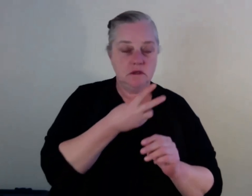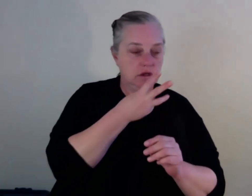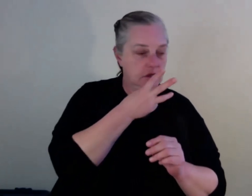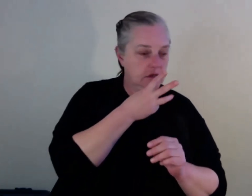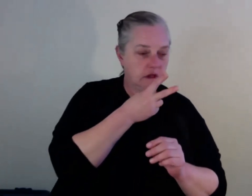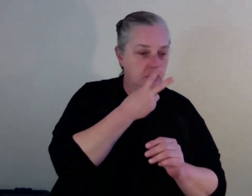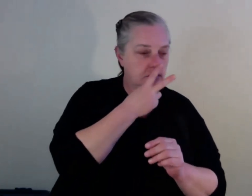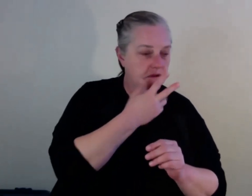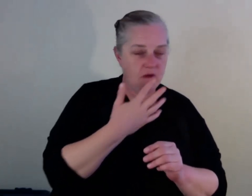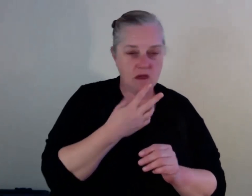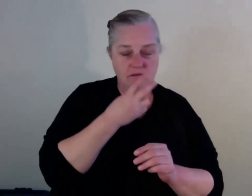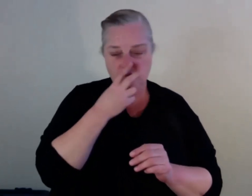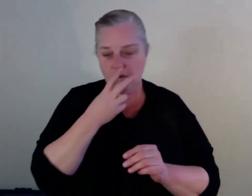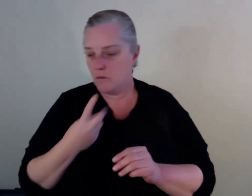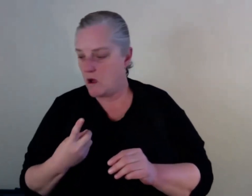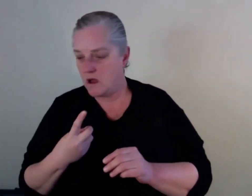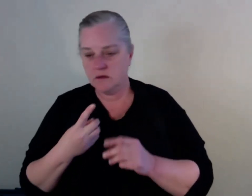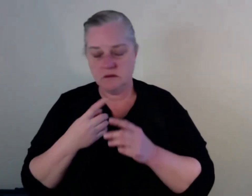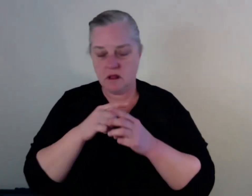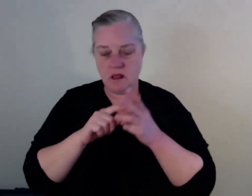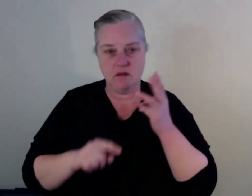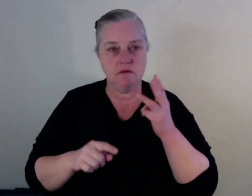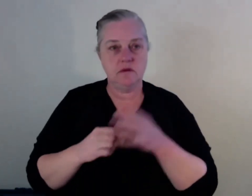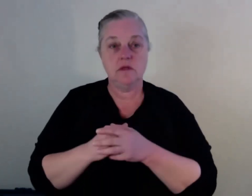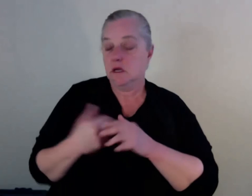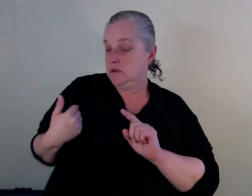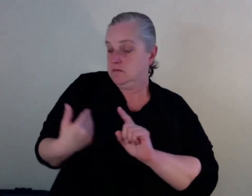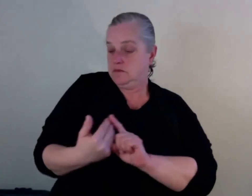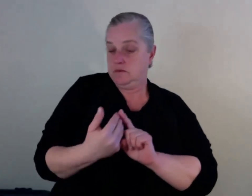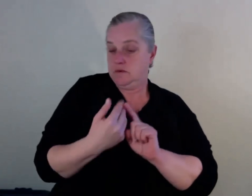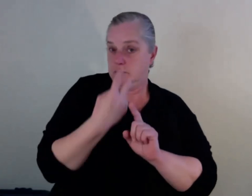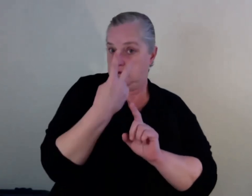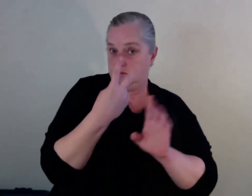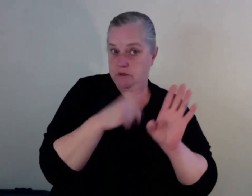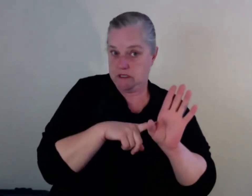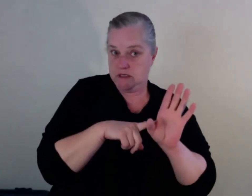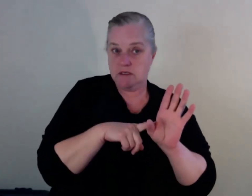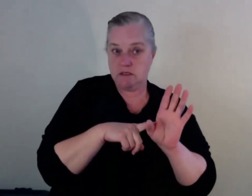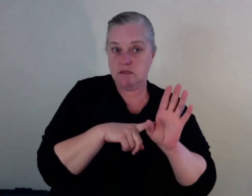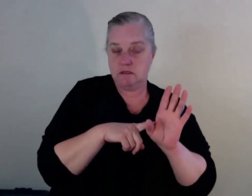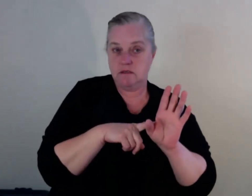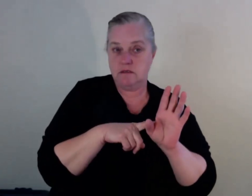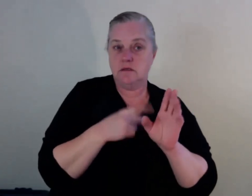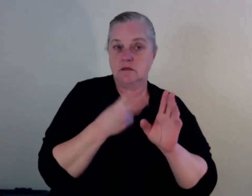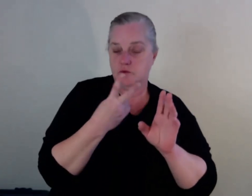Yesterday, it's been two years I got out on parole. I've never been warned by parole or nothing except that funeral. I've never been urine.